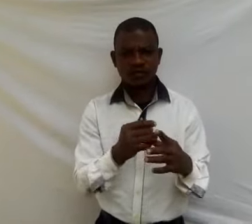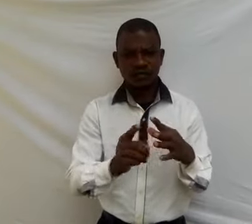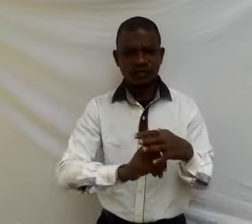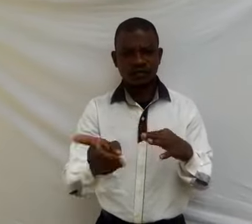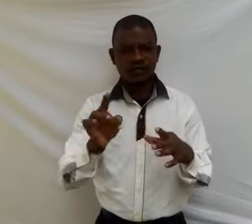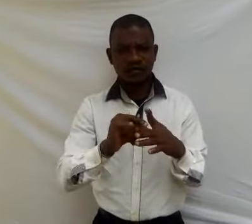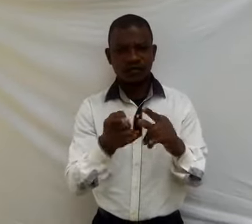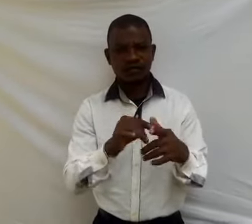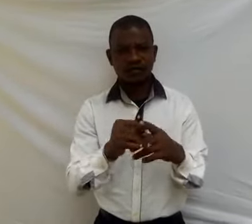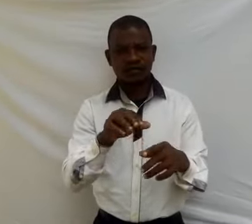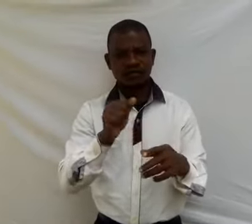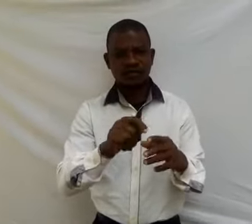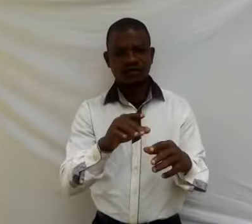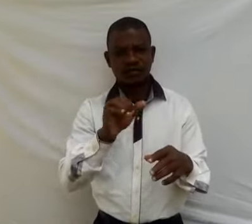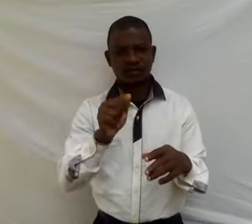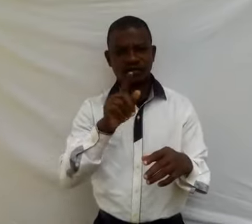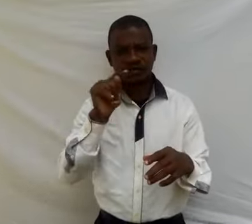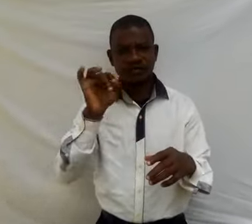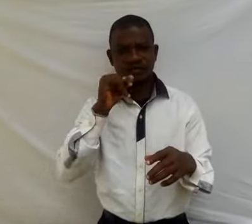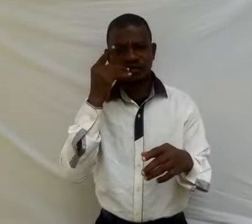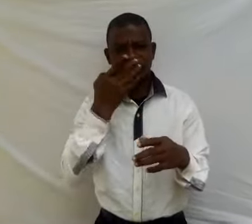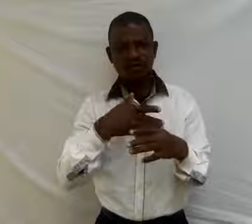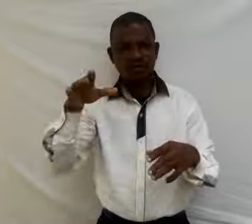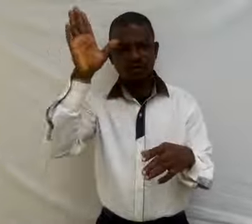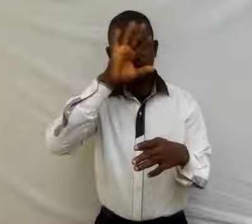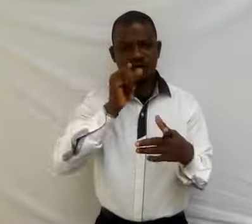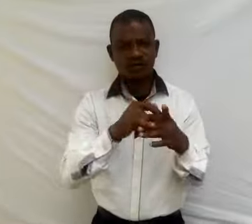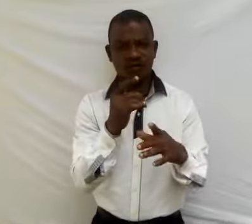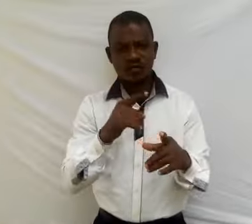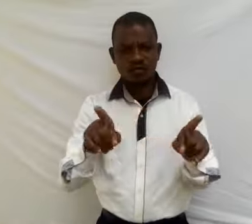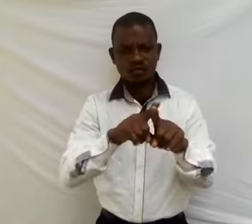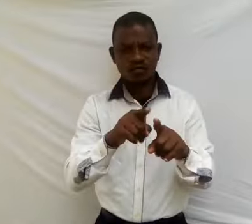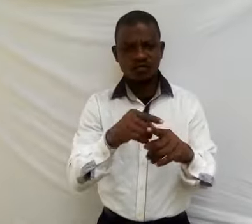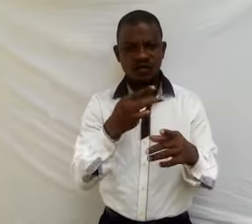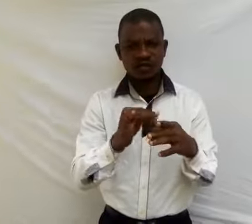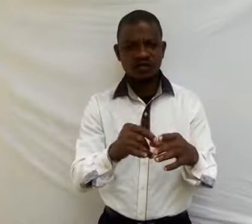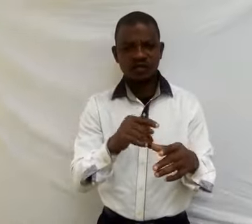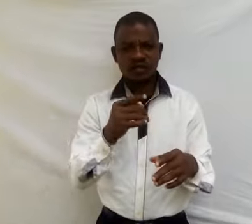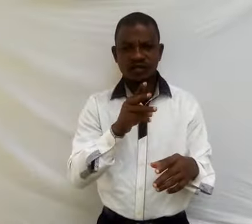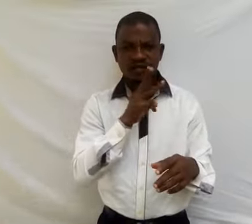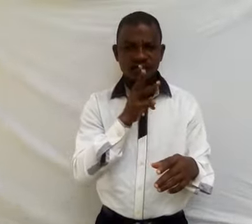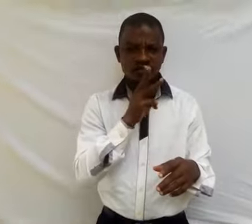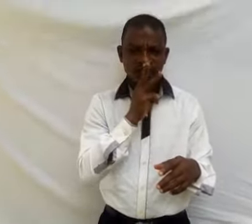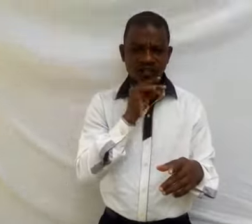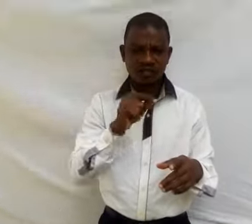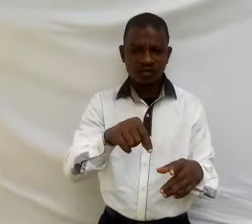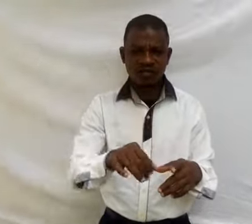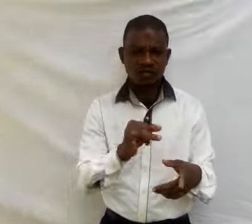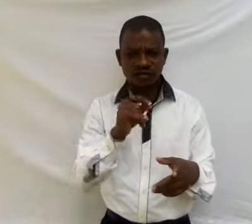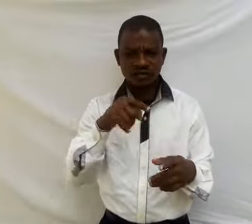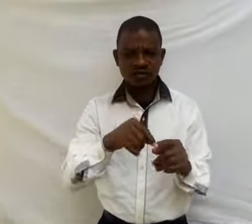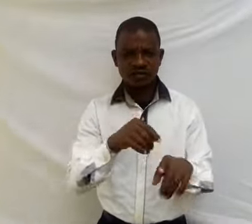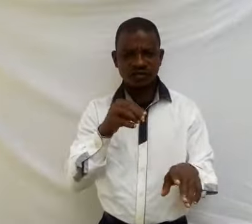atmosphere. Also, accumulation of water droplets is noticed from the lid,